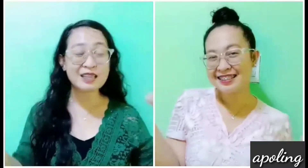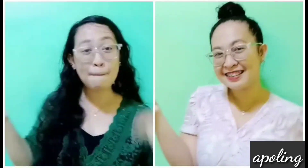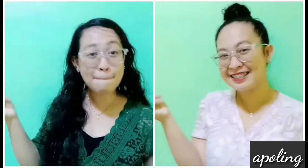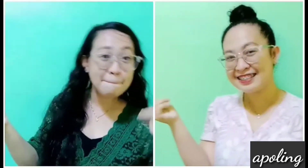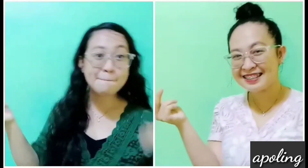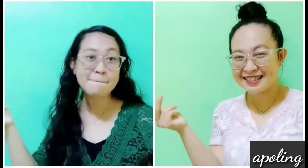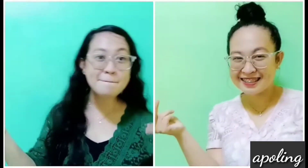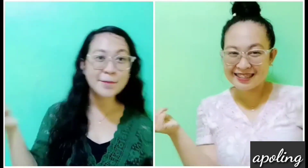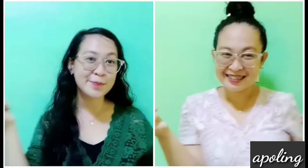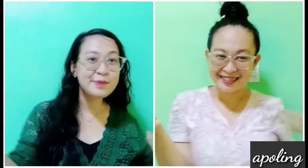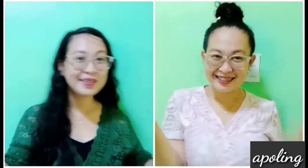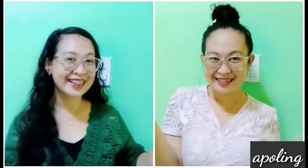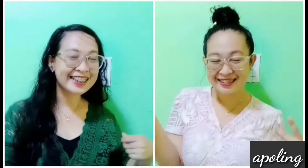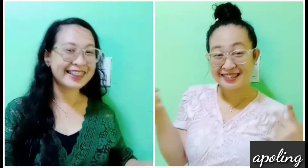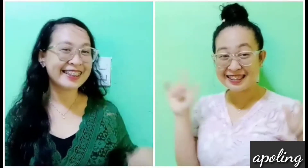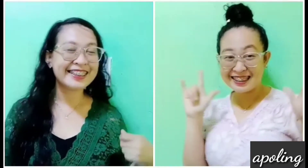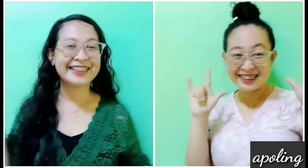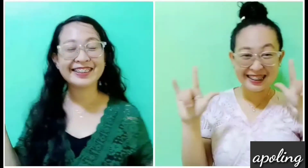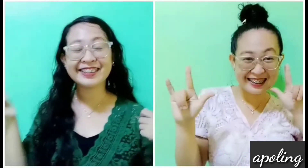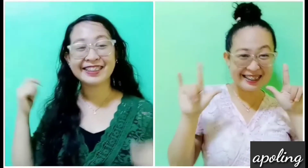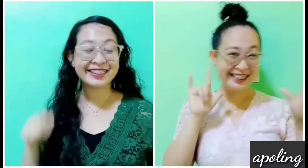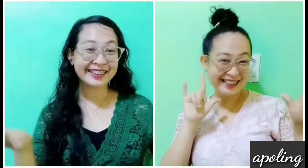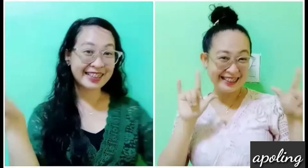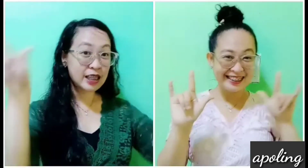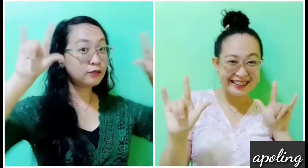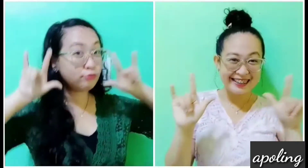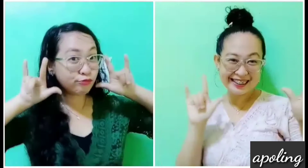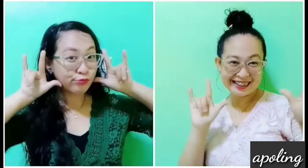Hmm Hmm Hmm Hmm Hmm